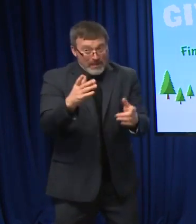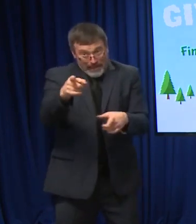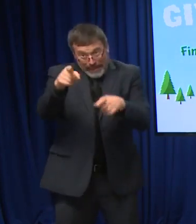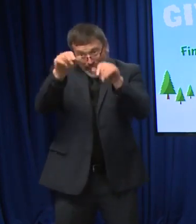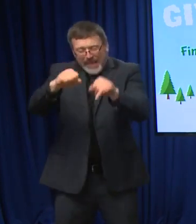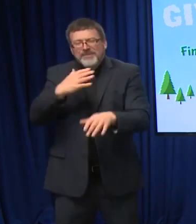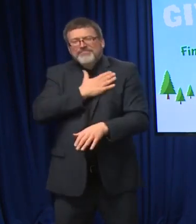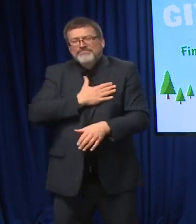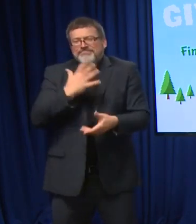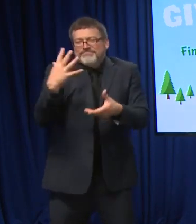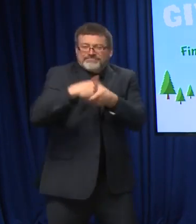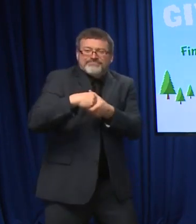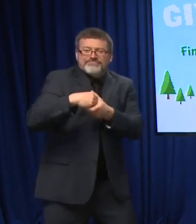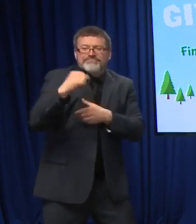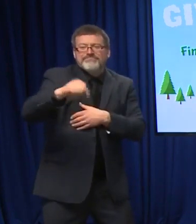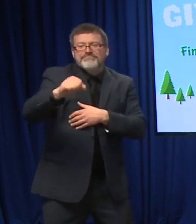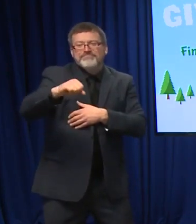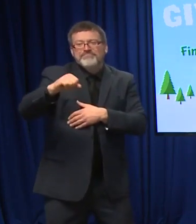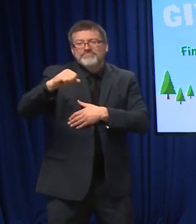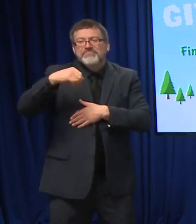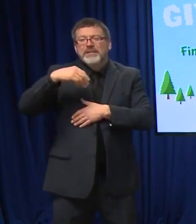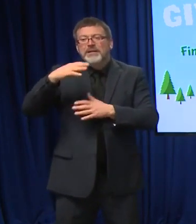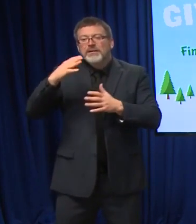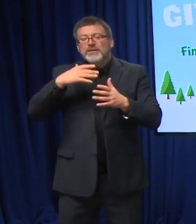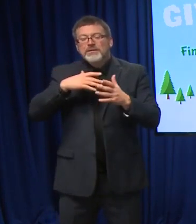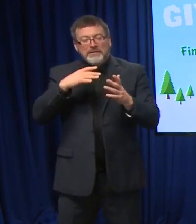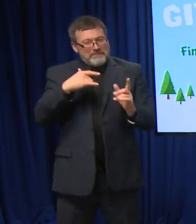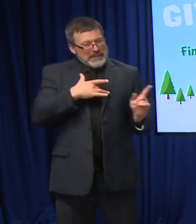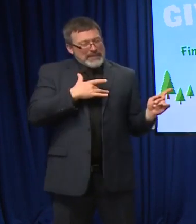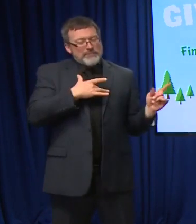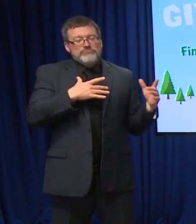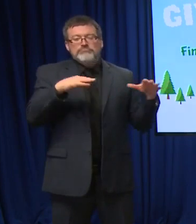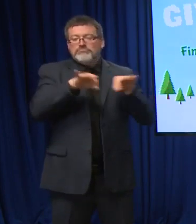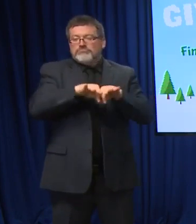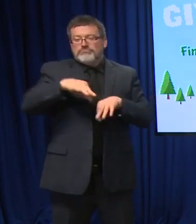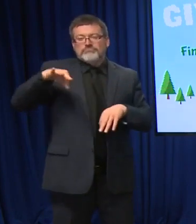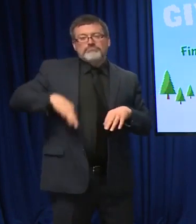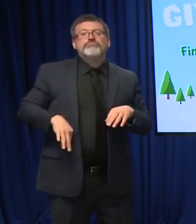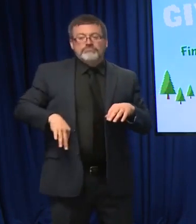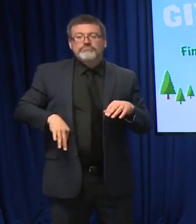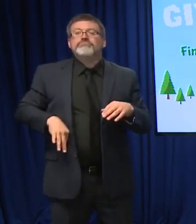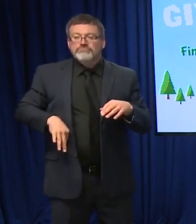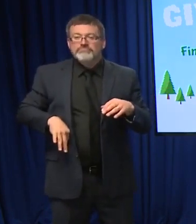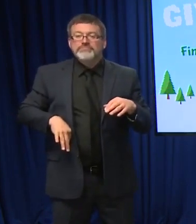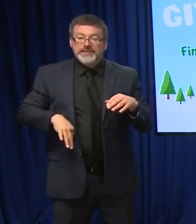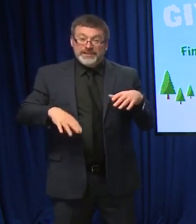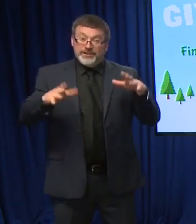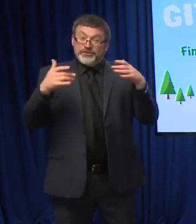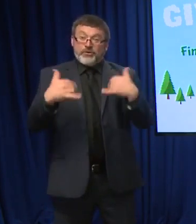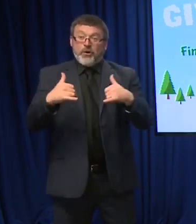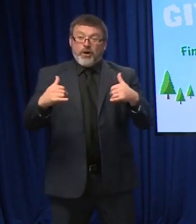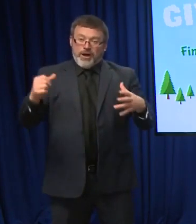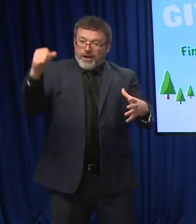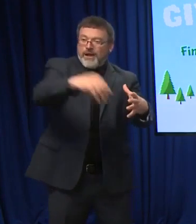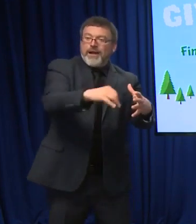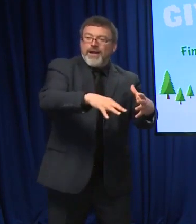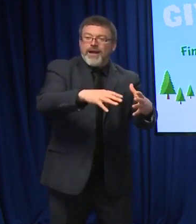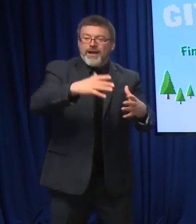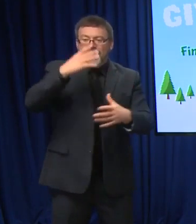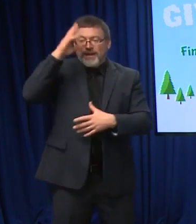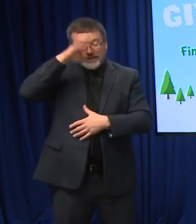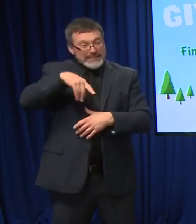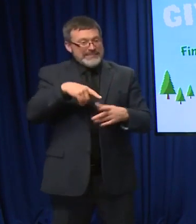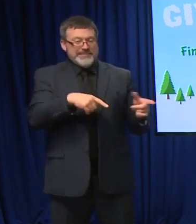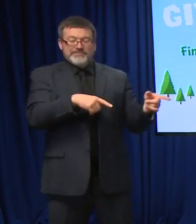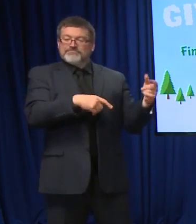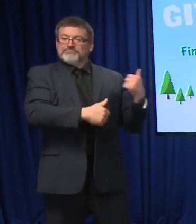I know it's cliche, but it feels really good when you drop a bunch of toys in that bin, and you know it's being taken care of by the Marine Corps, and they're going to get to those